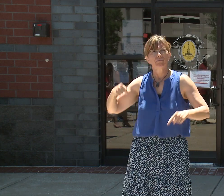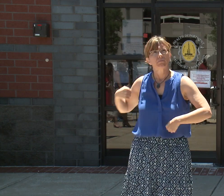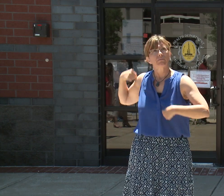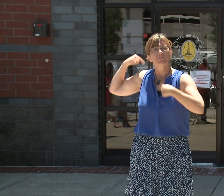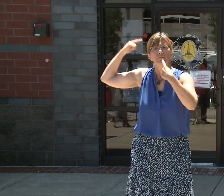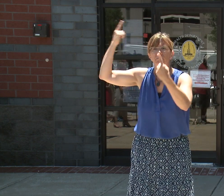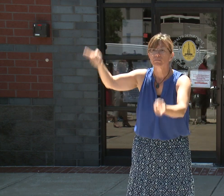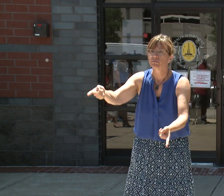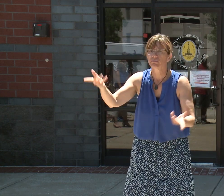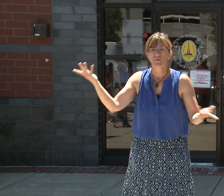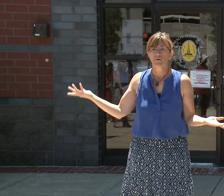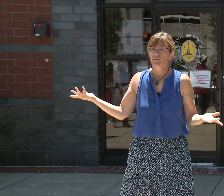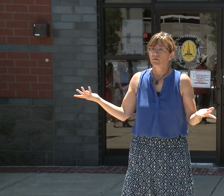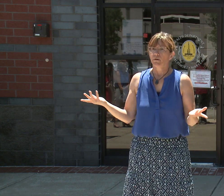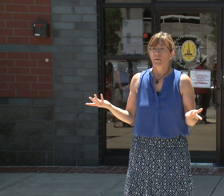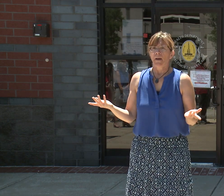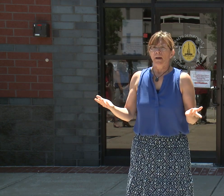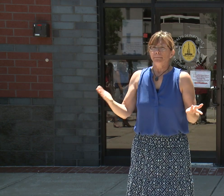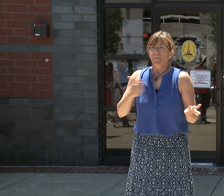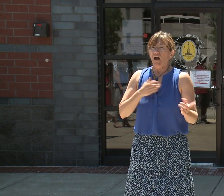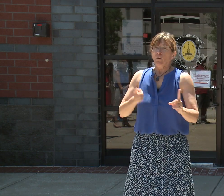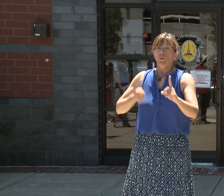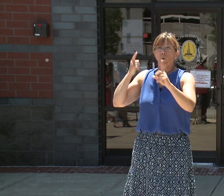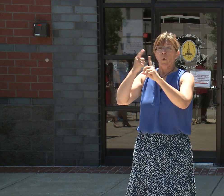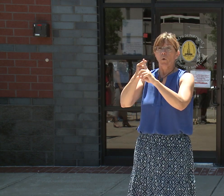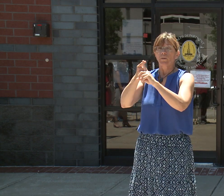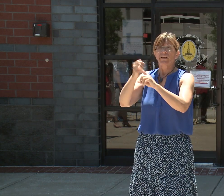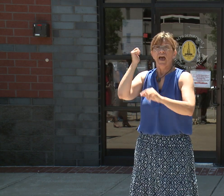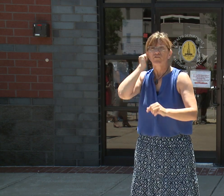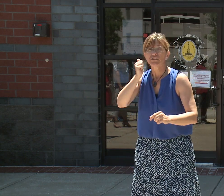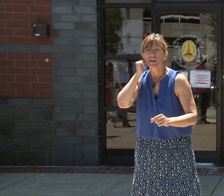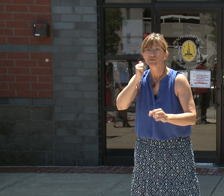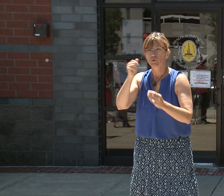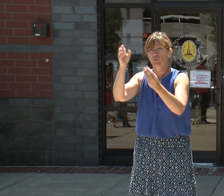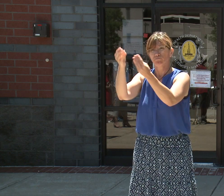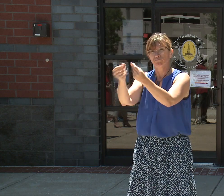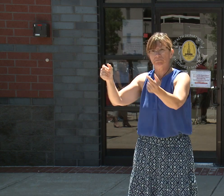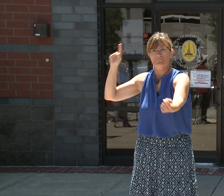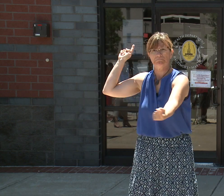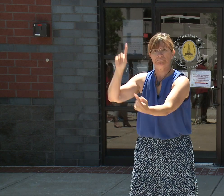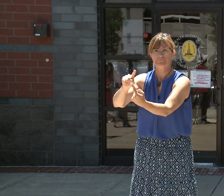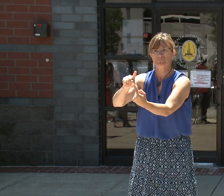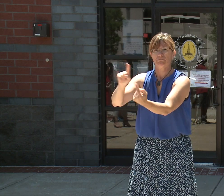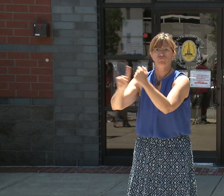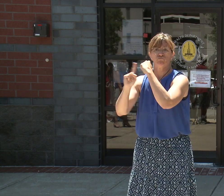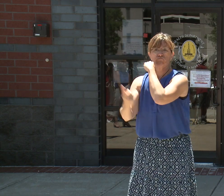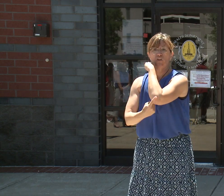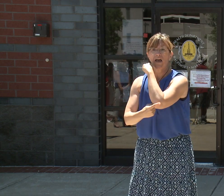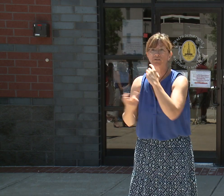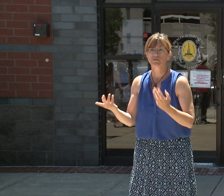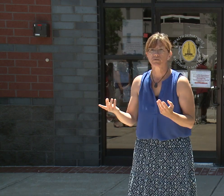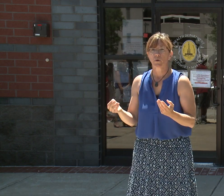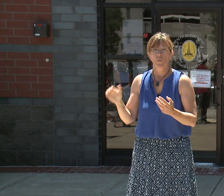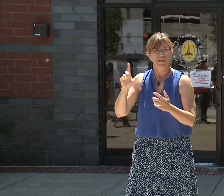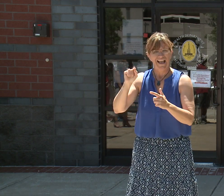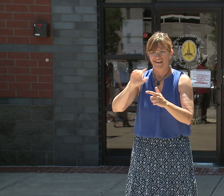is to work every day to solve those issues. But those issues are not going to be solved overnight. We're going to work in partnership with communities. I think you